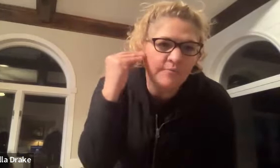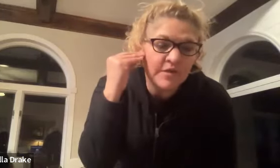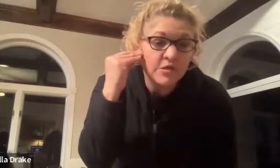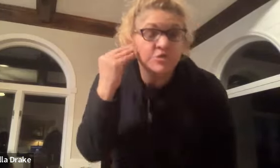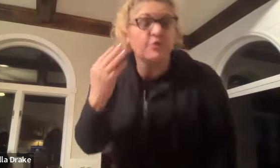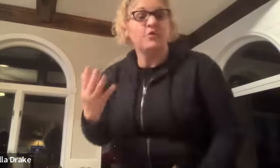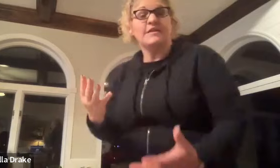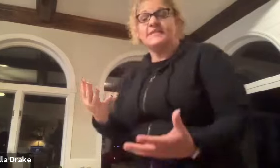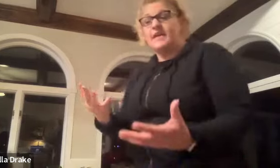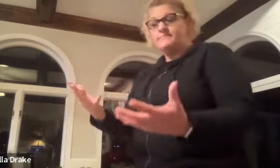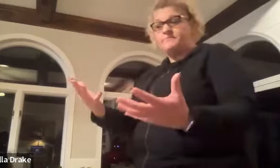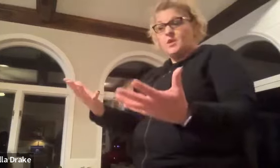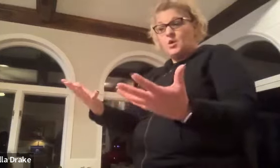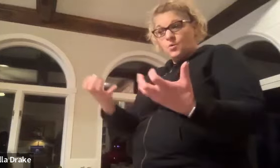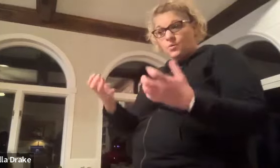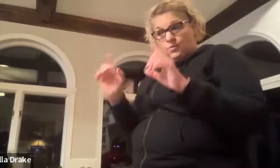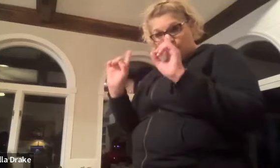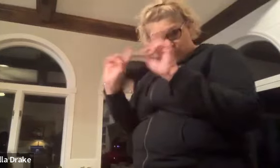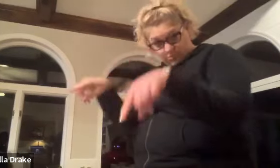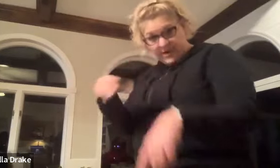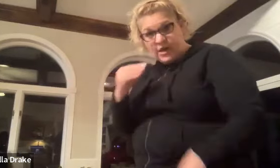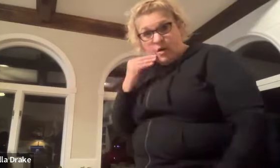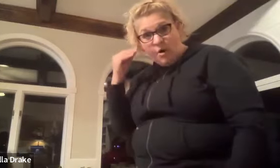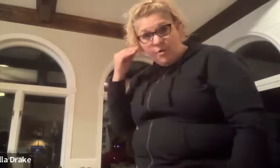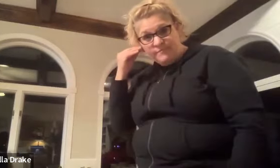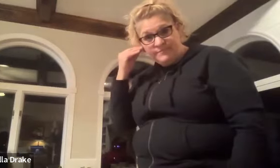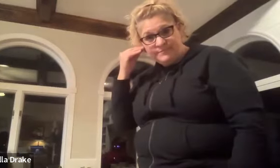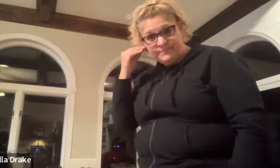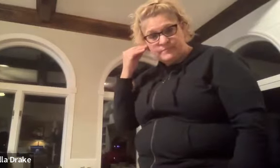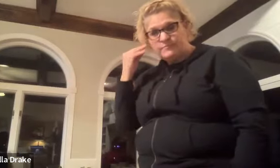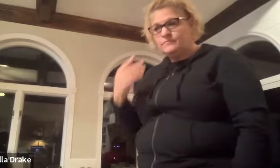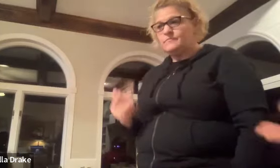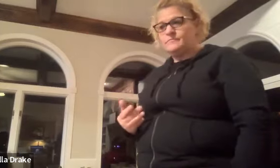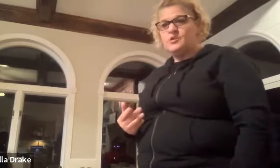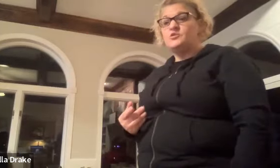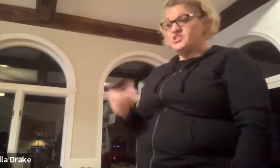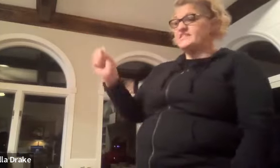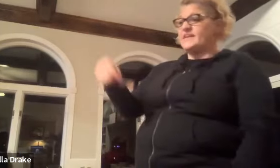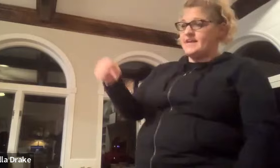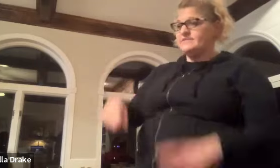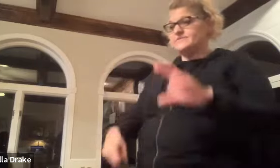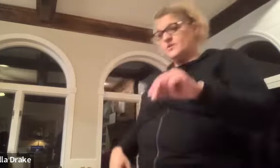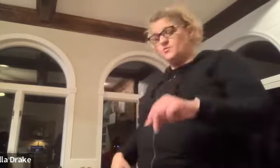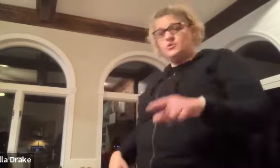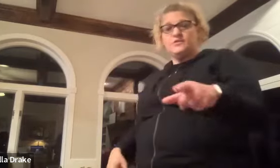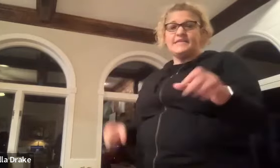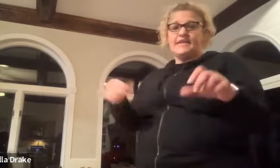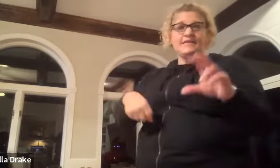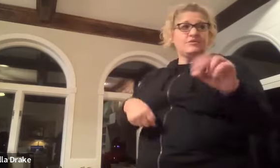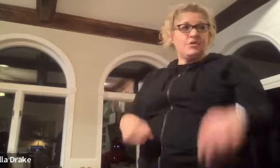so if you want to say want to go home you she could say yes no you could say yes no